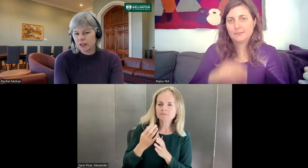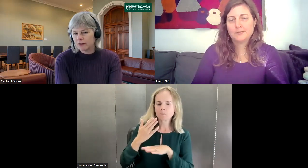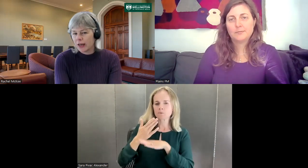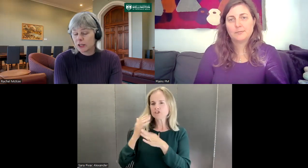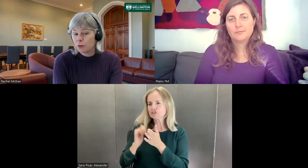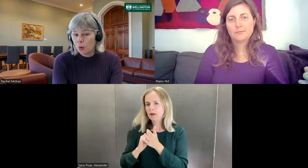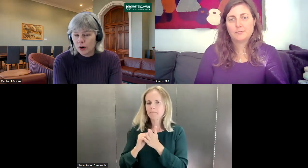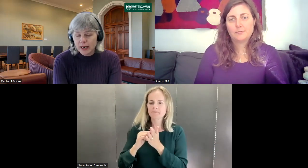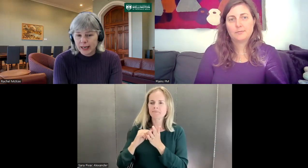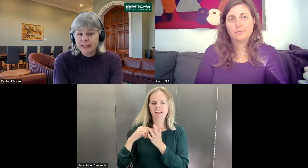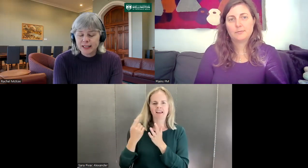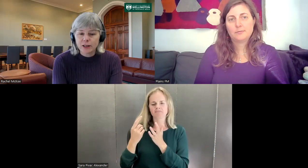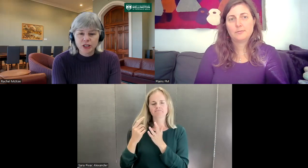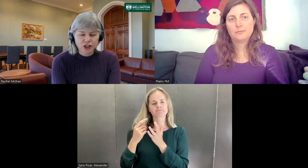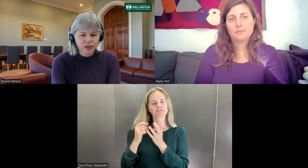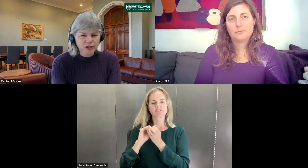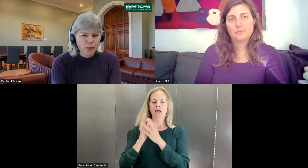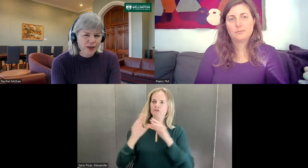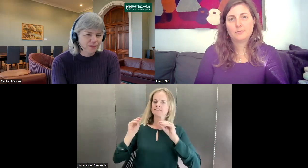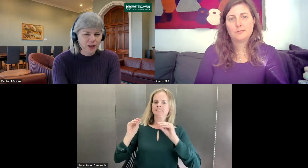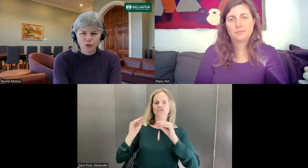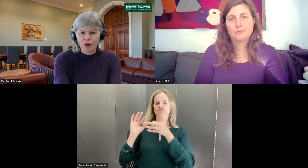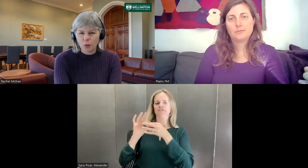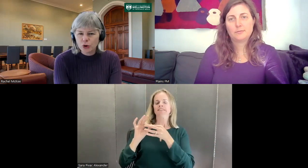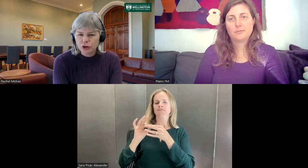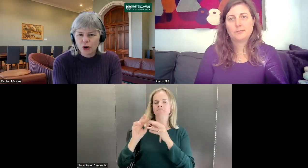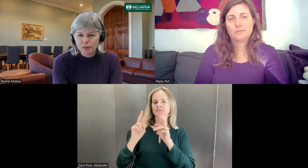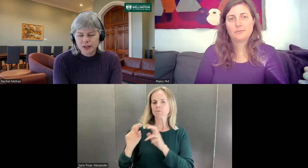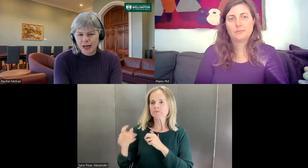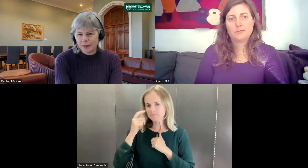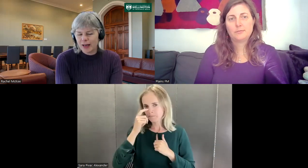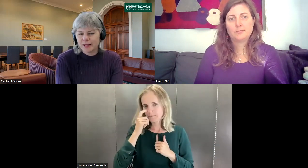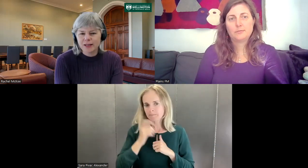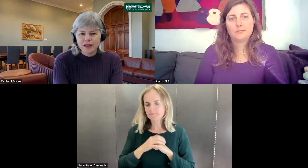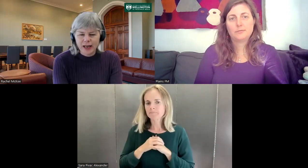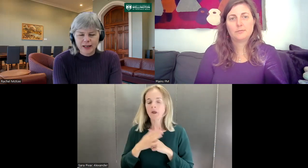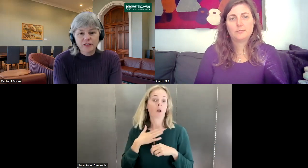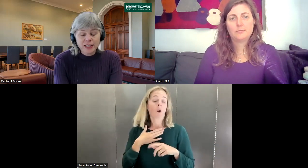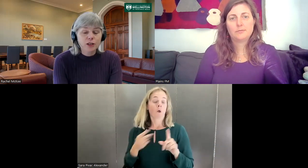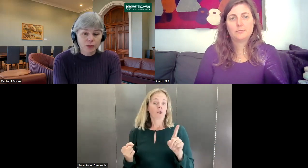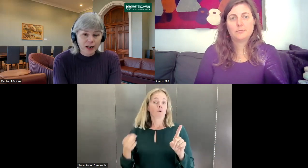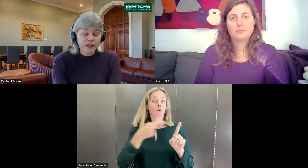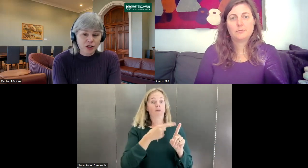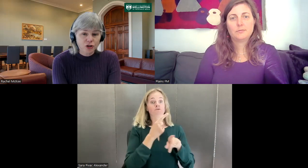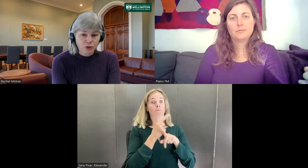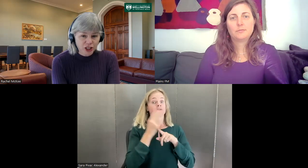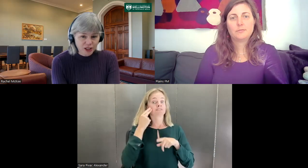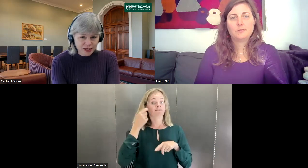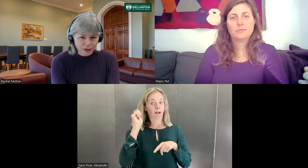advice for NZSL teachers. So we run workshops and events that are relevant to teaching skills.